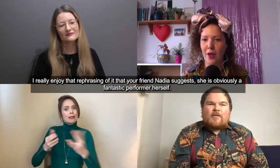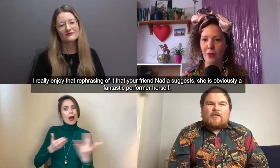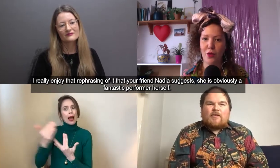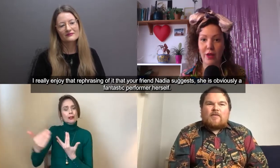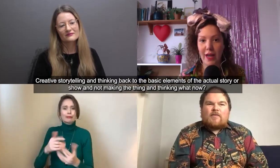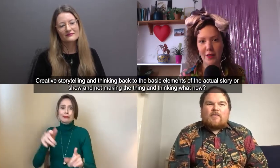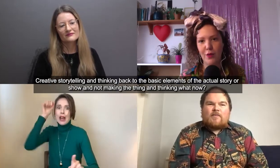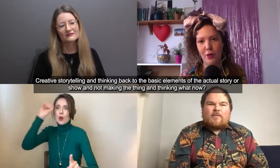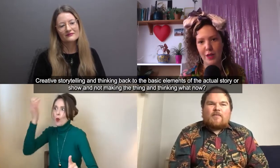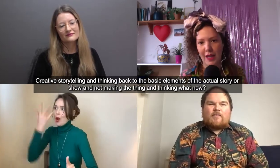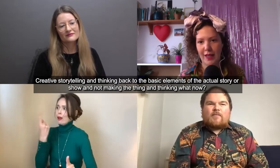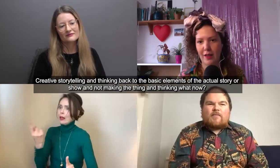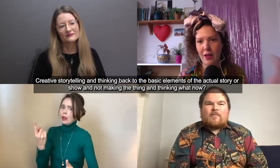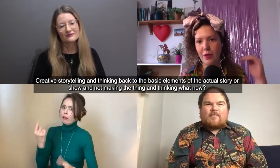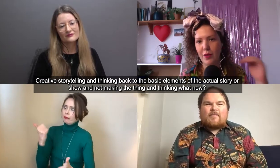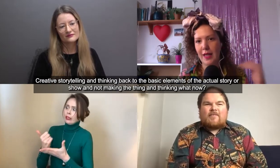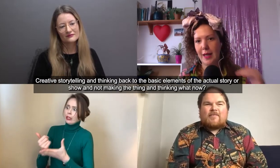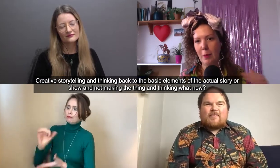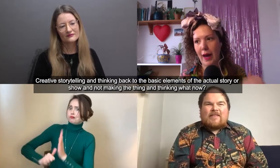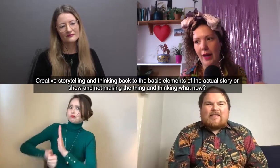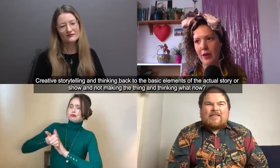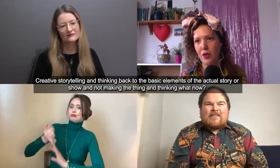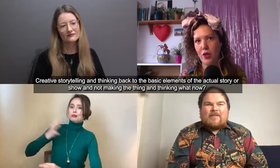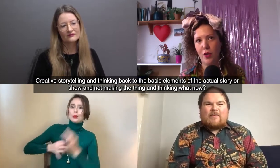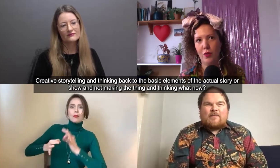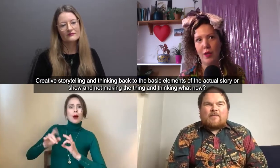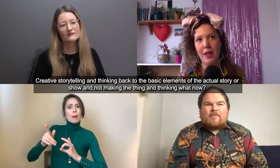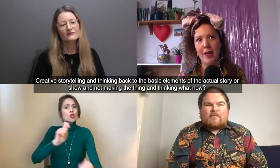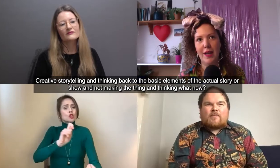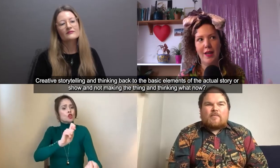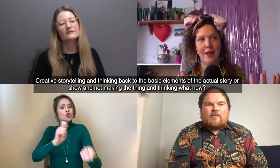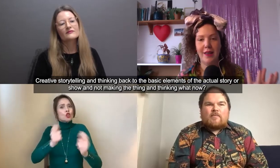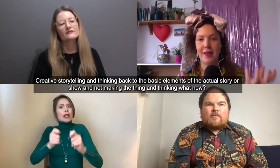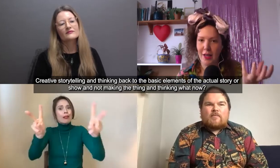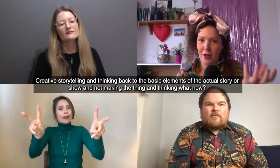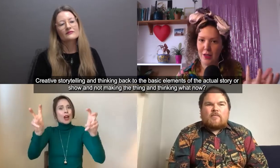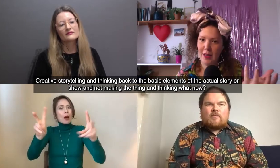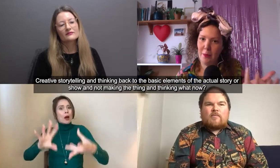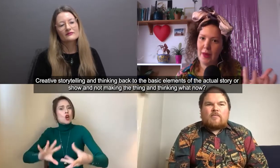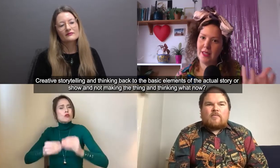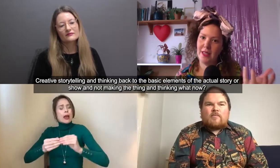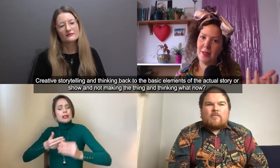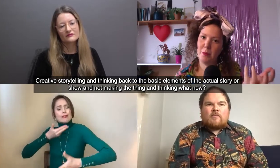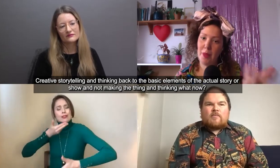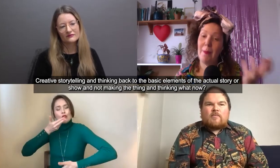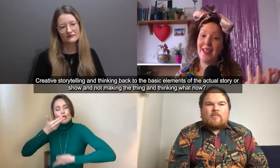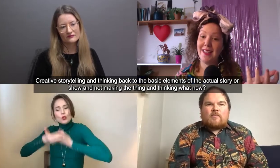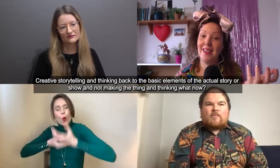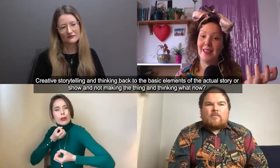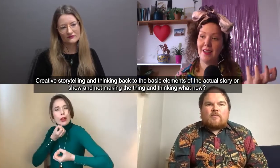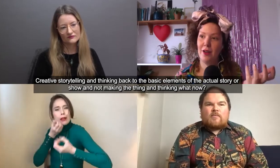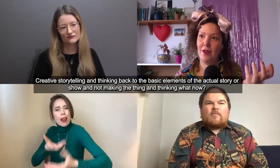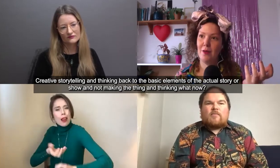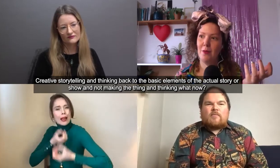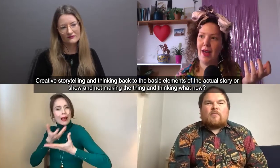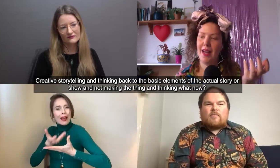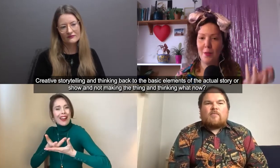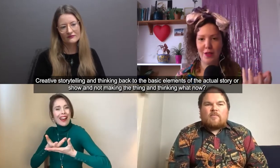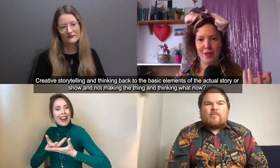creative storytelling and kind of thinking back to like you say the basics the basic elements of the